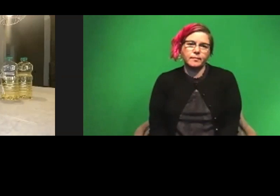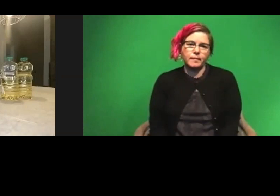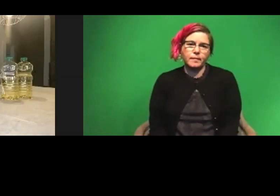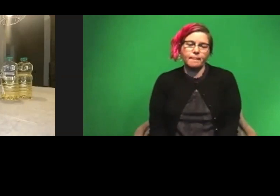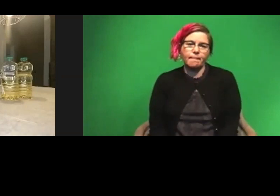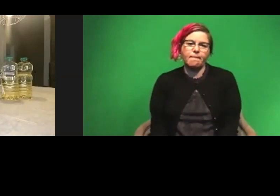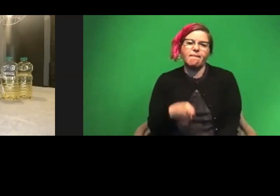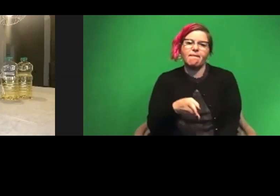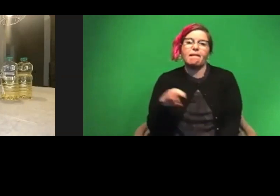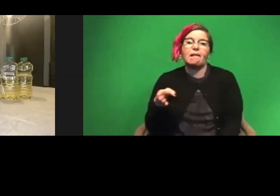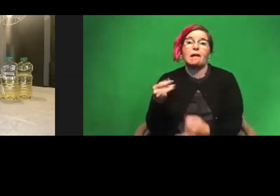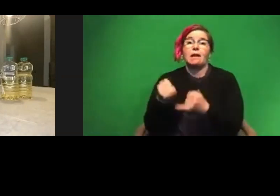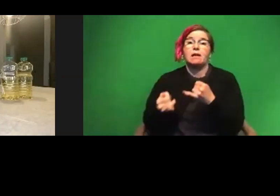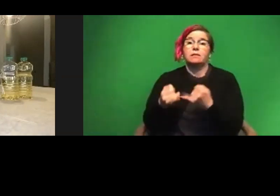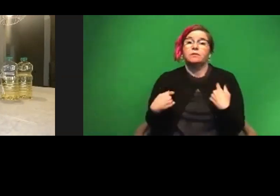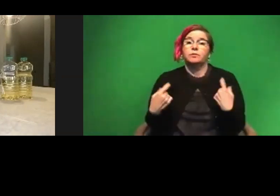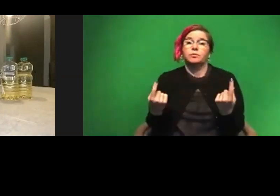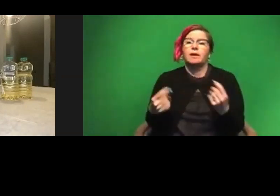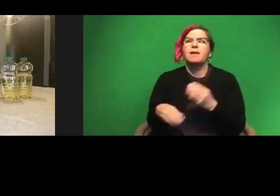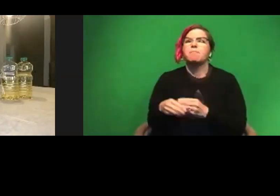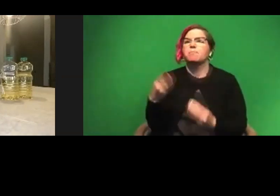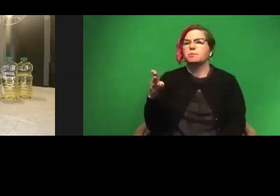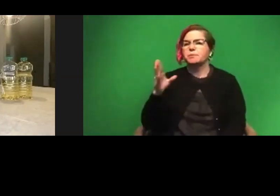And then the last one, let's add blue.